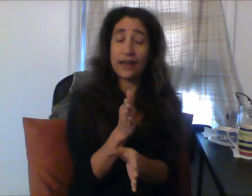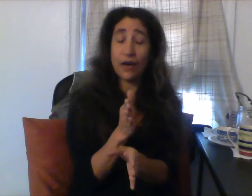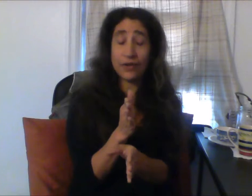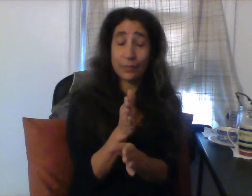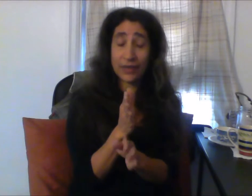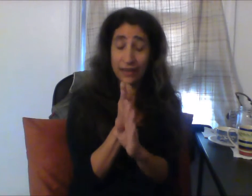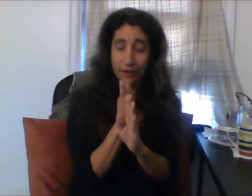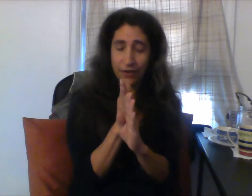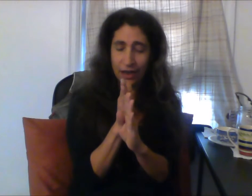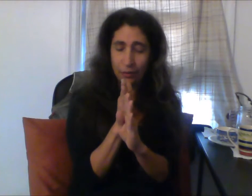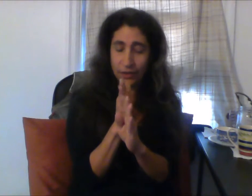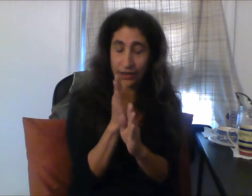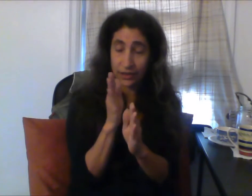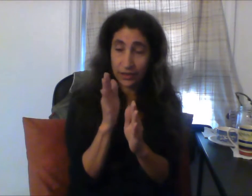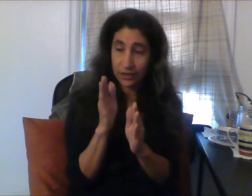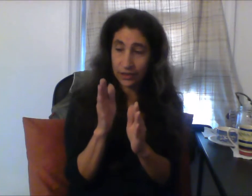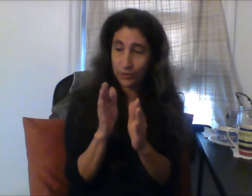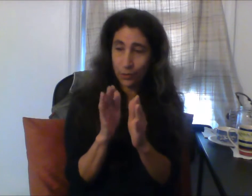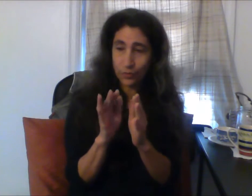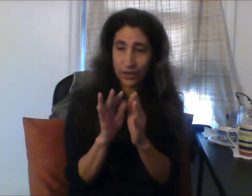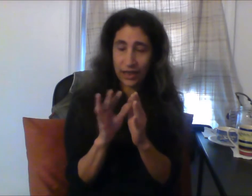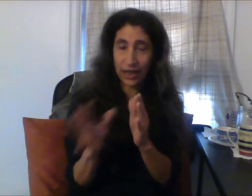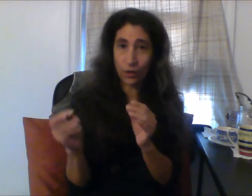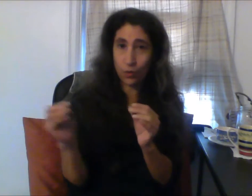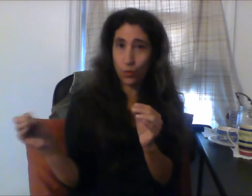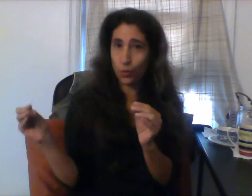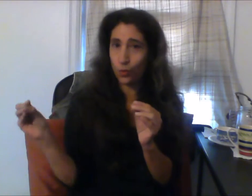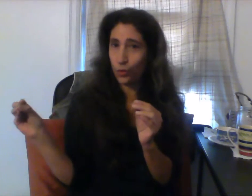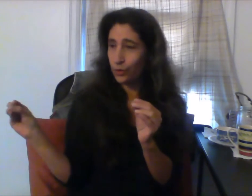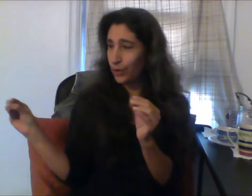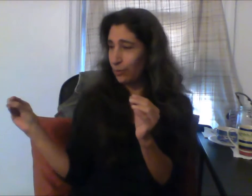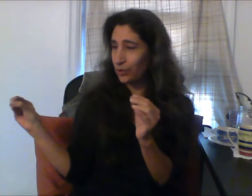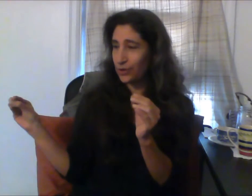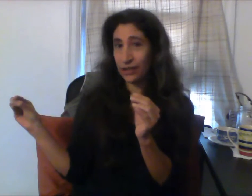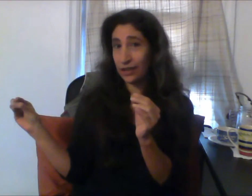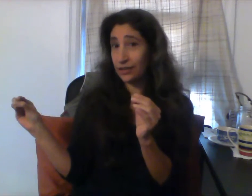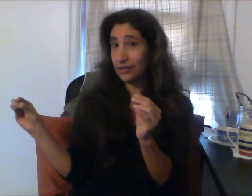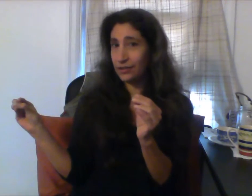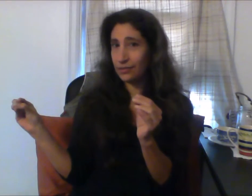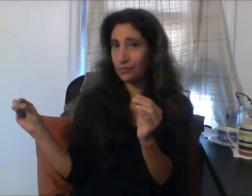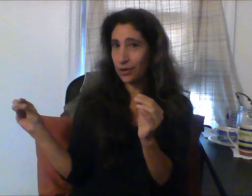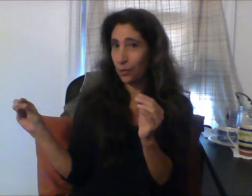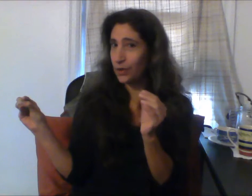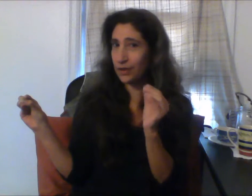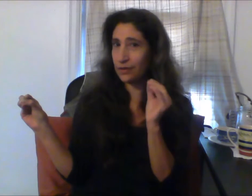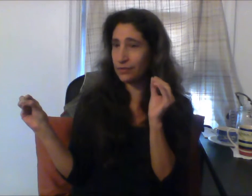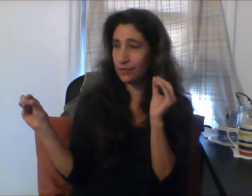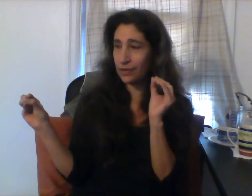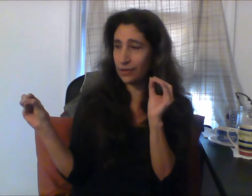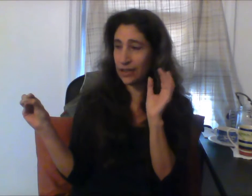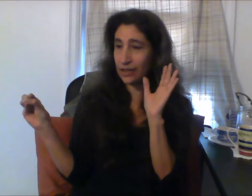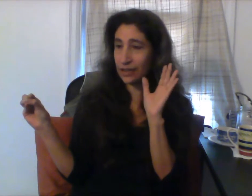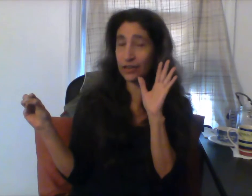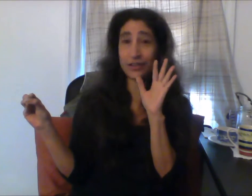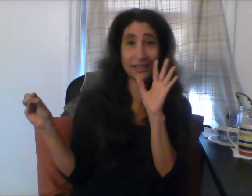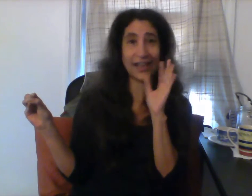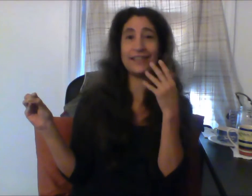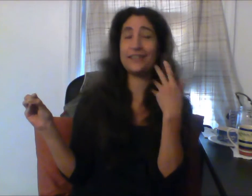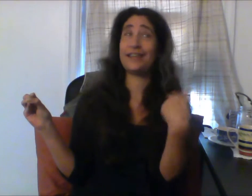out and upside down right now. We, we don't care who that person is. We, we're immediately a society, and